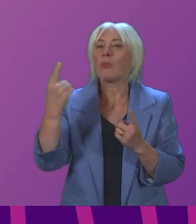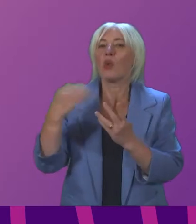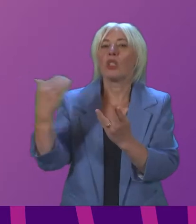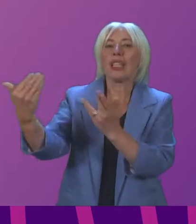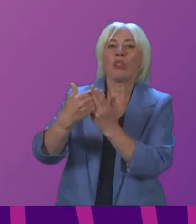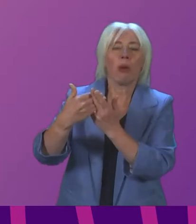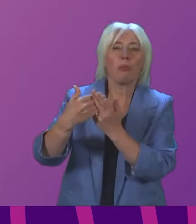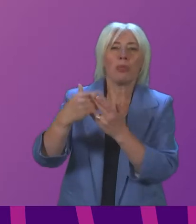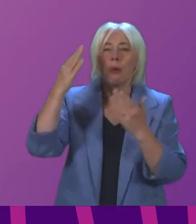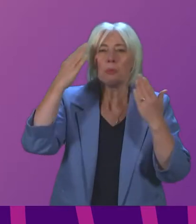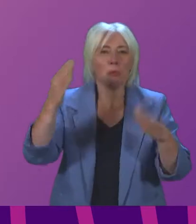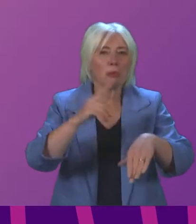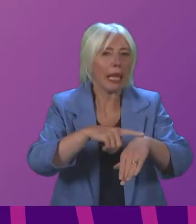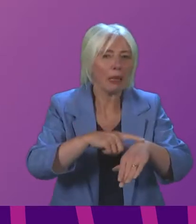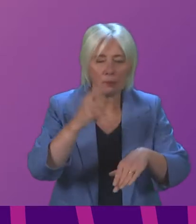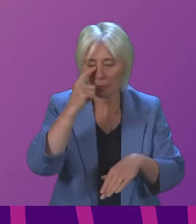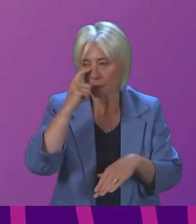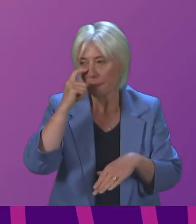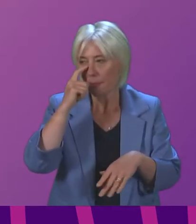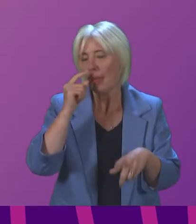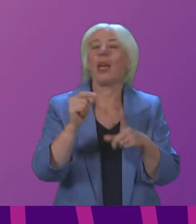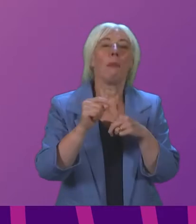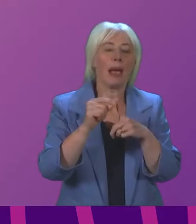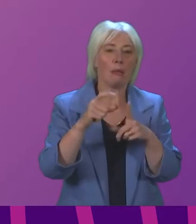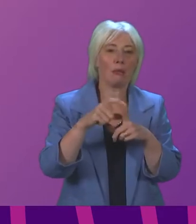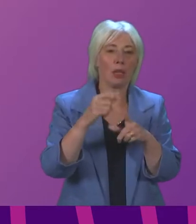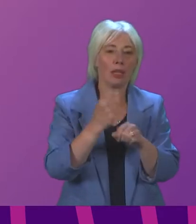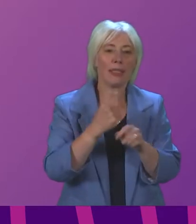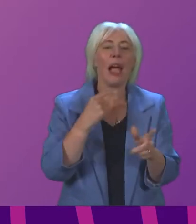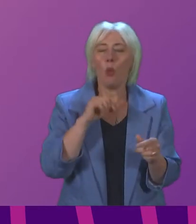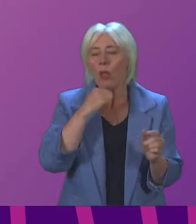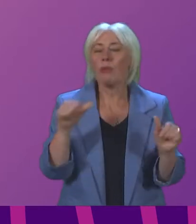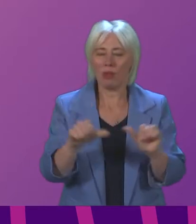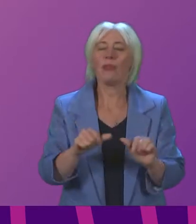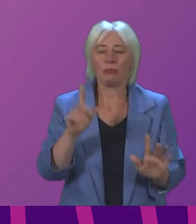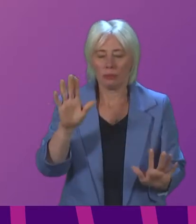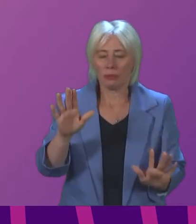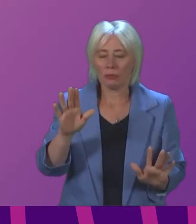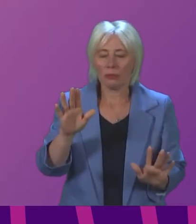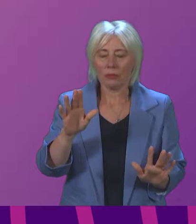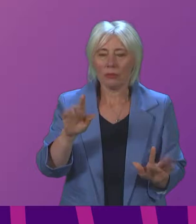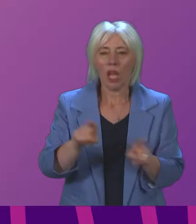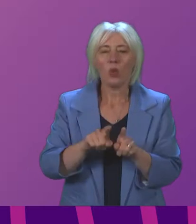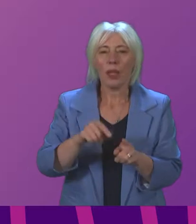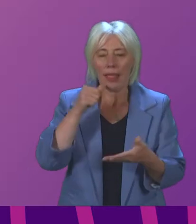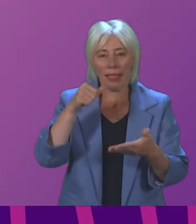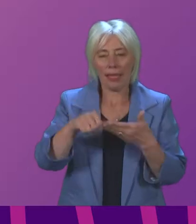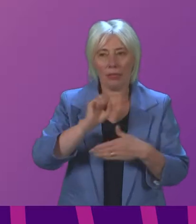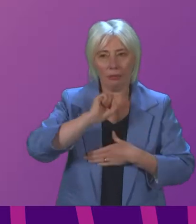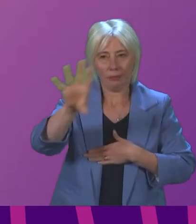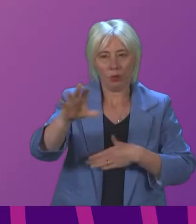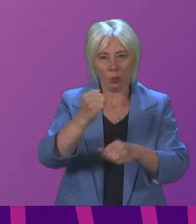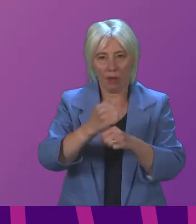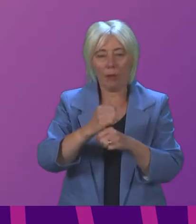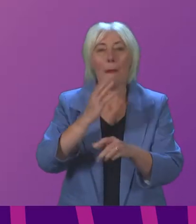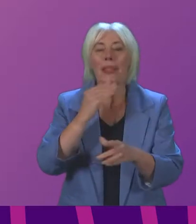I think yes I will Pam Duncan Glancy Thank you I will be brief I also think I mentioned the letter I have written to the Government asking